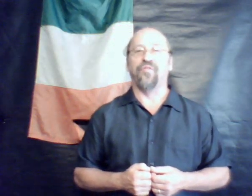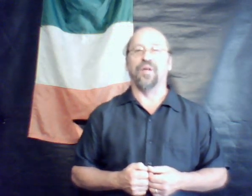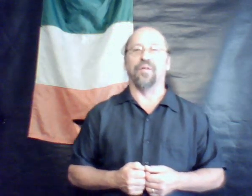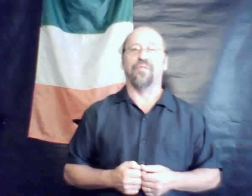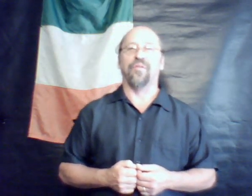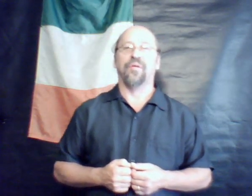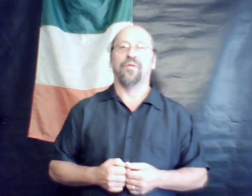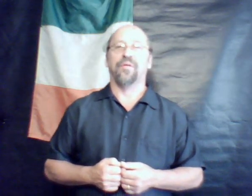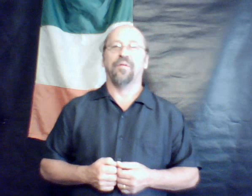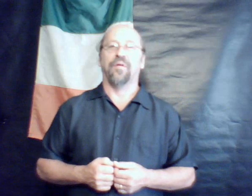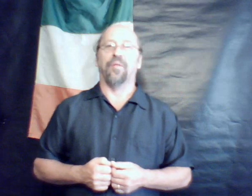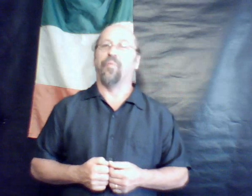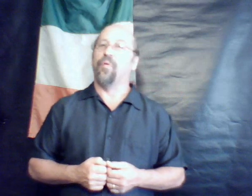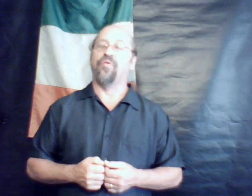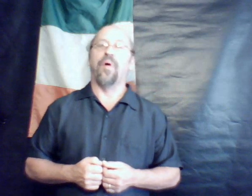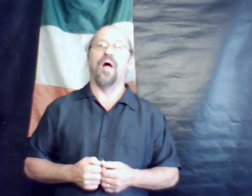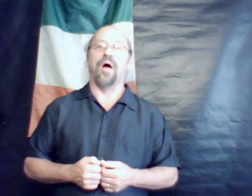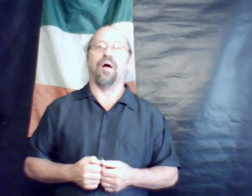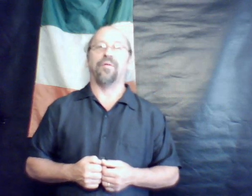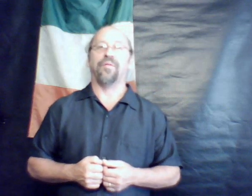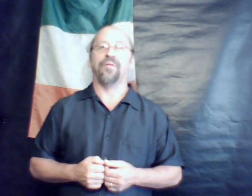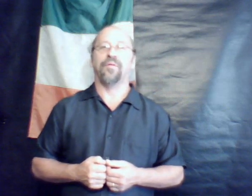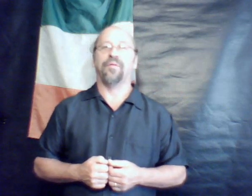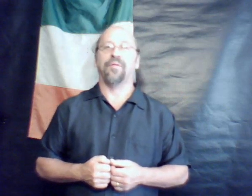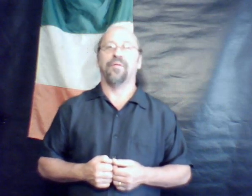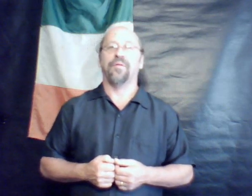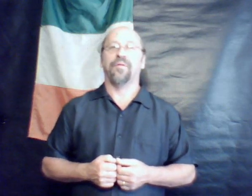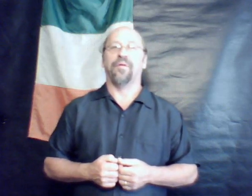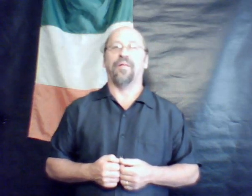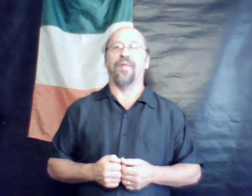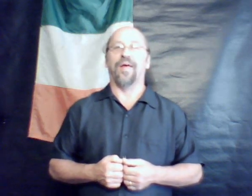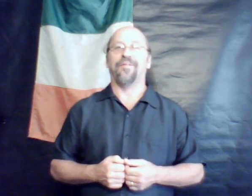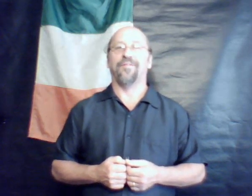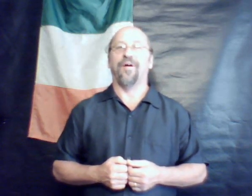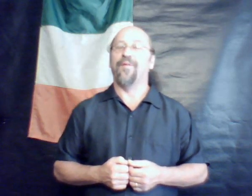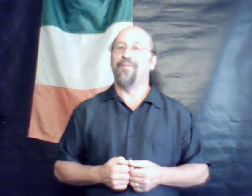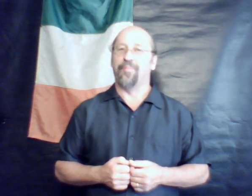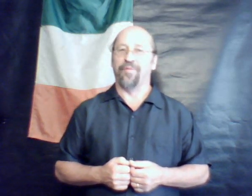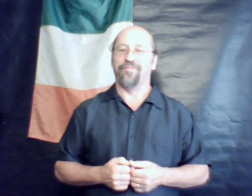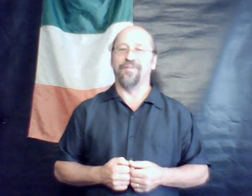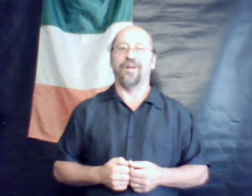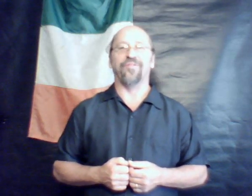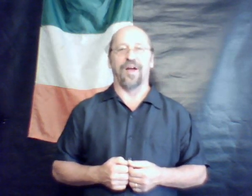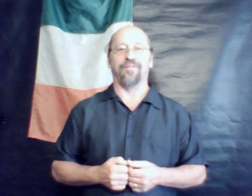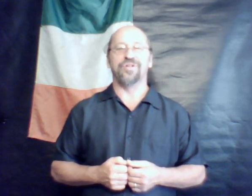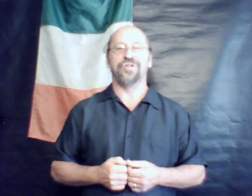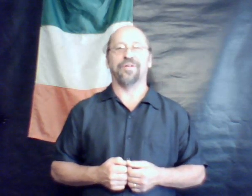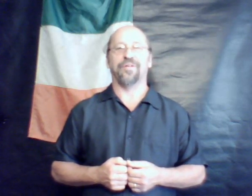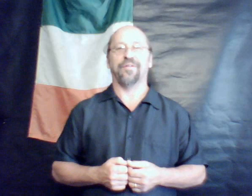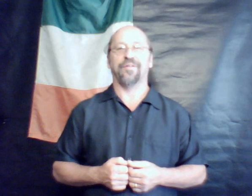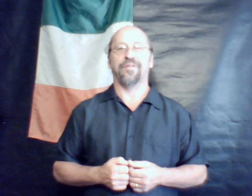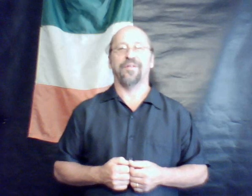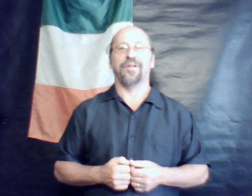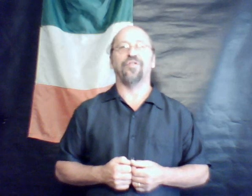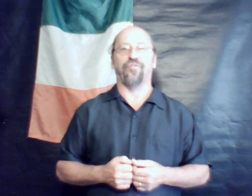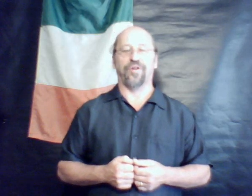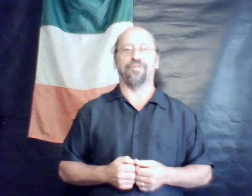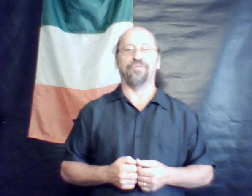Fields and important to my heart and that of every person that is Irish. This is for you,